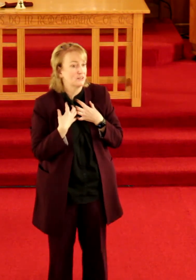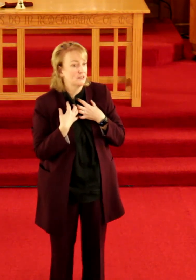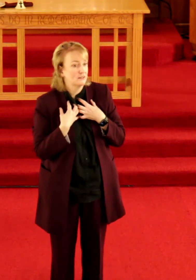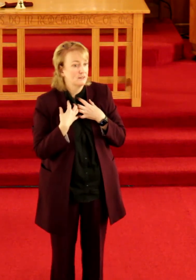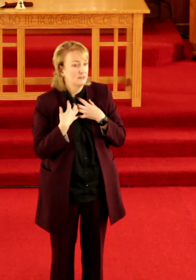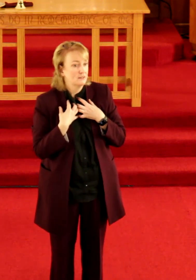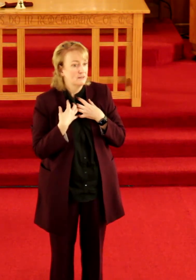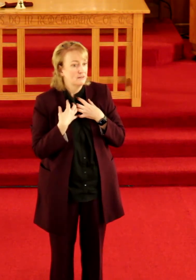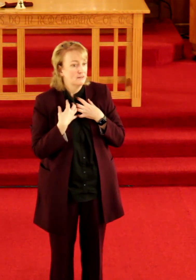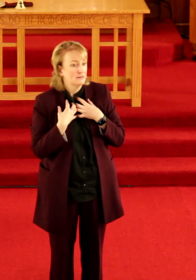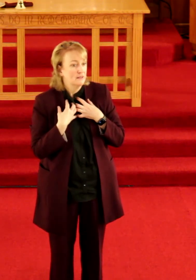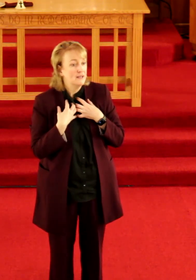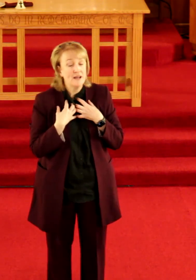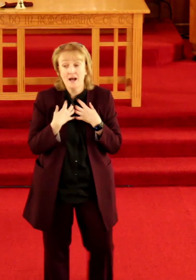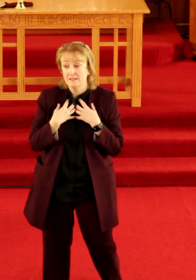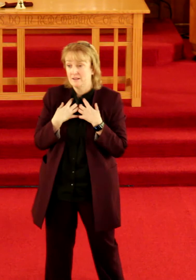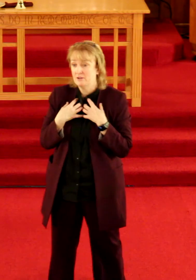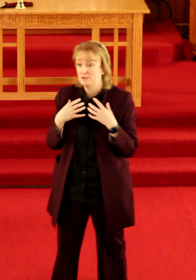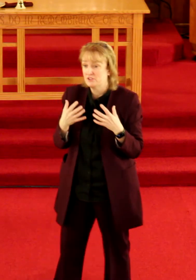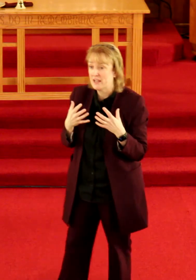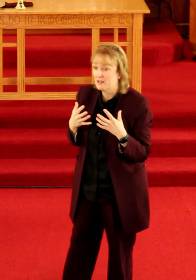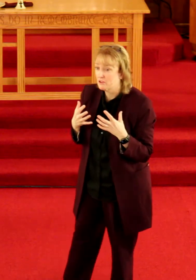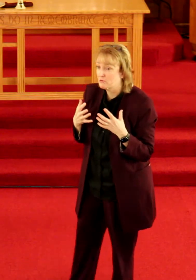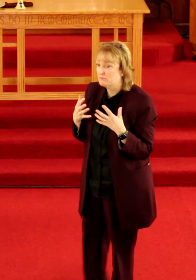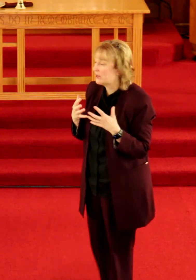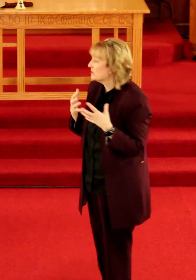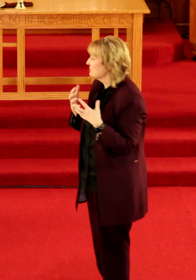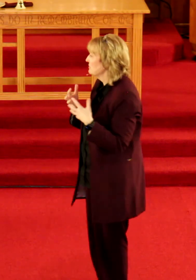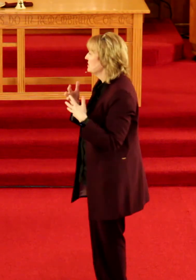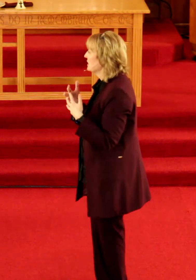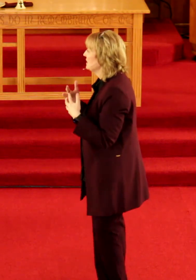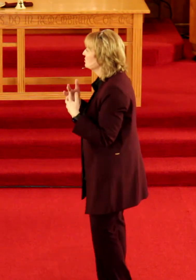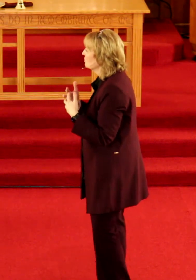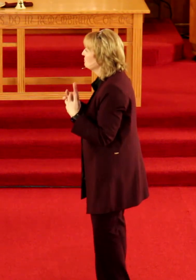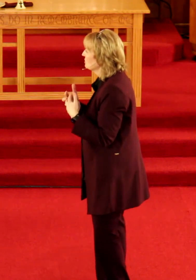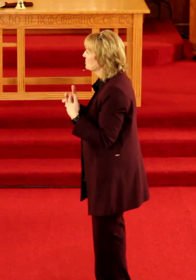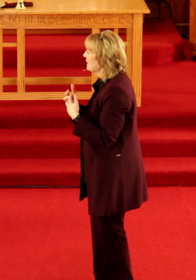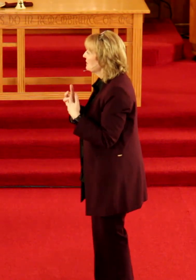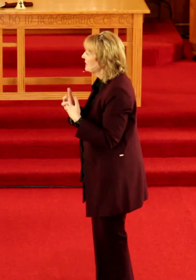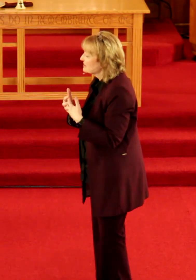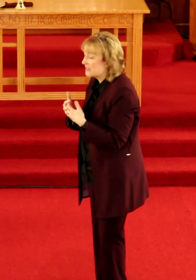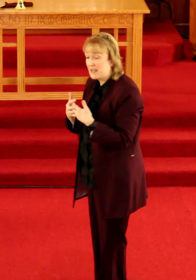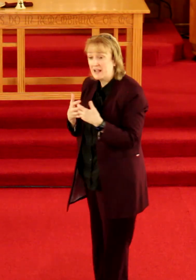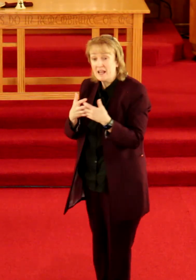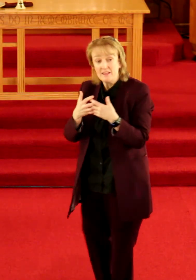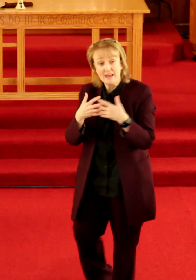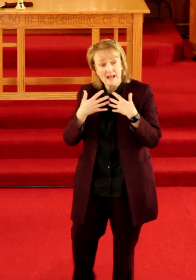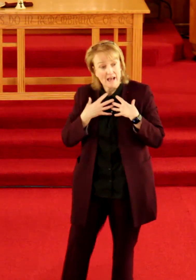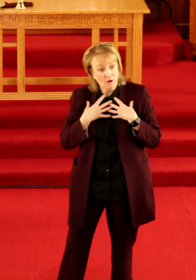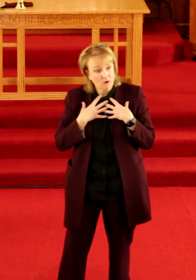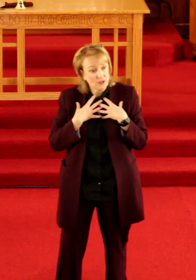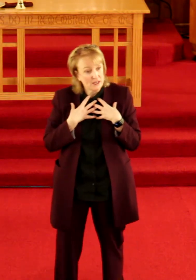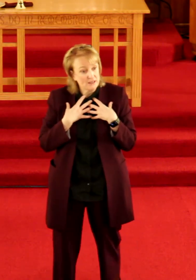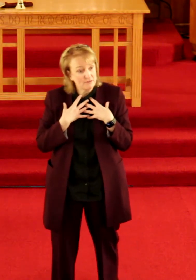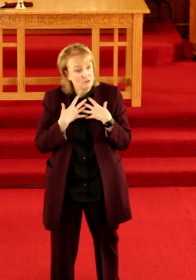and not understand those very sophisticated scriptures that say that our individual